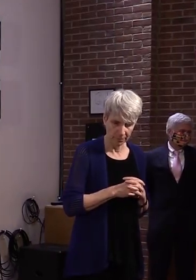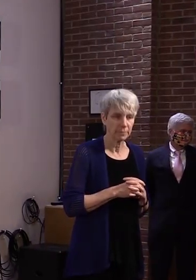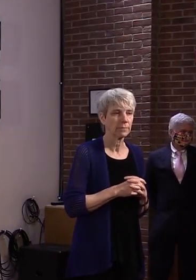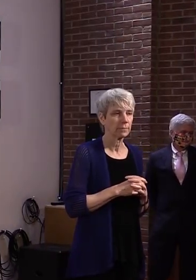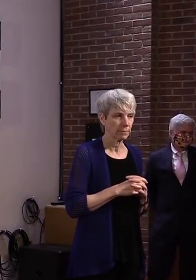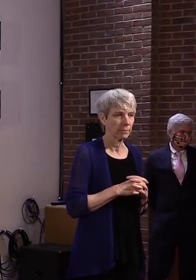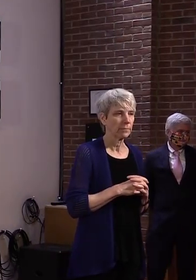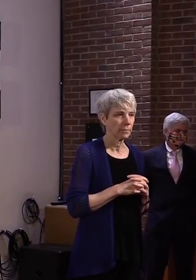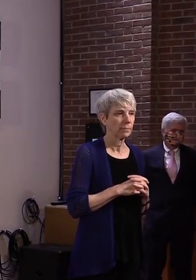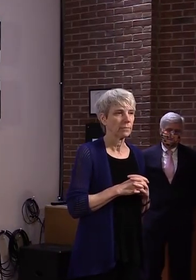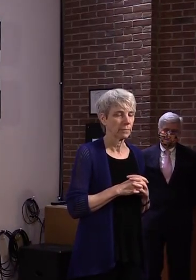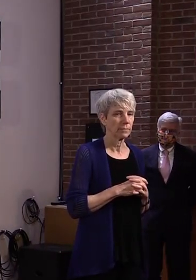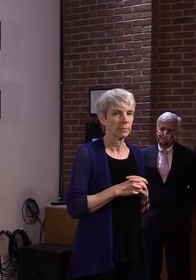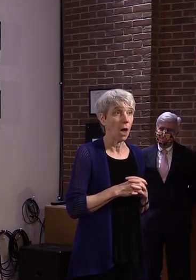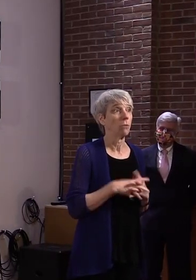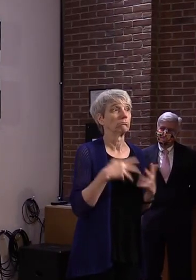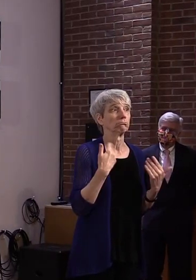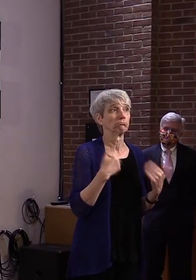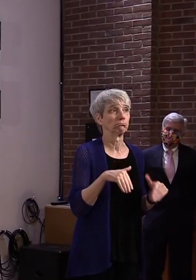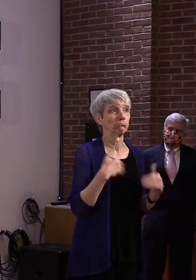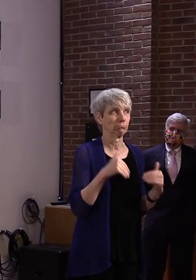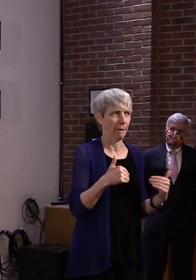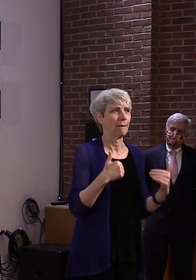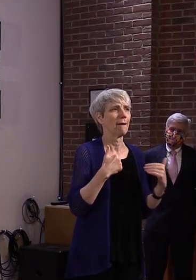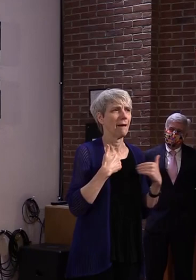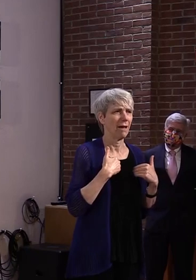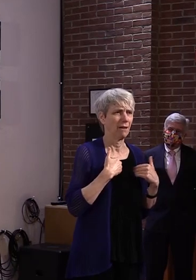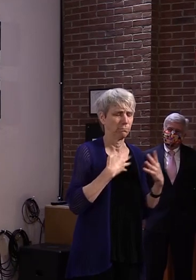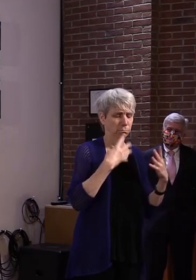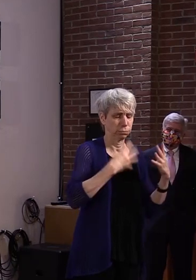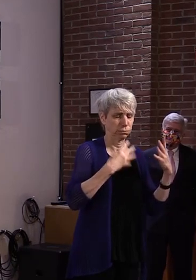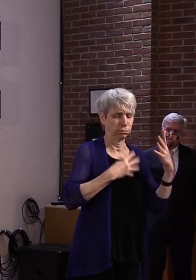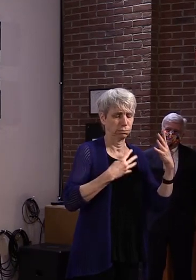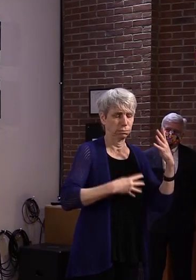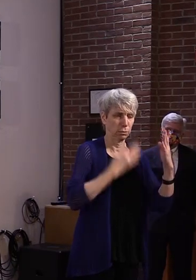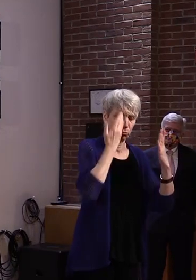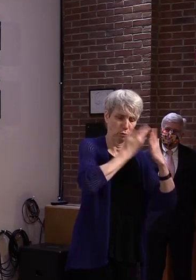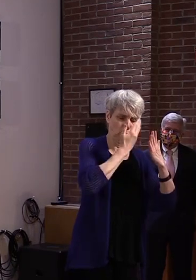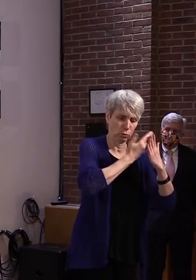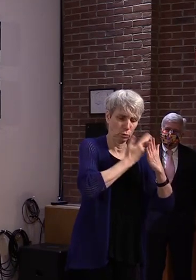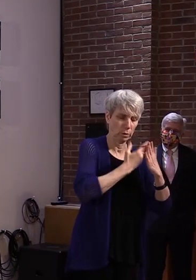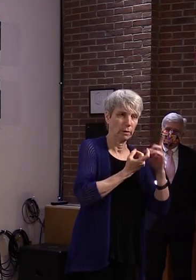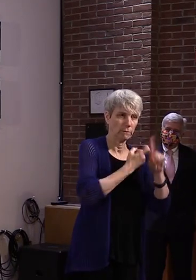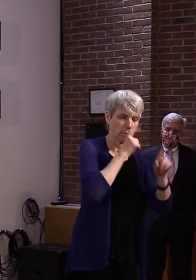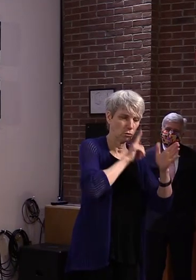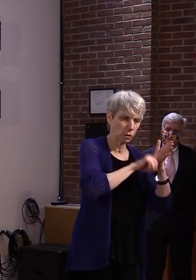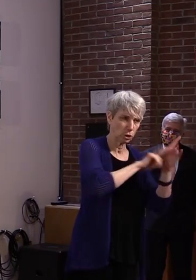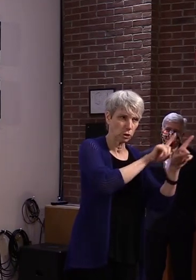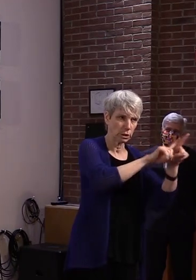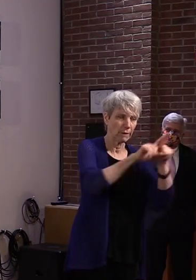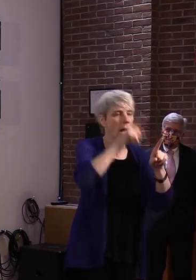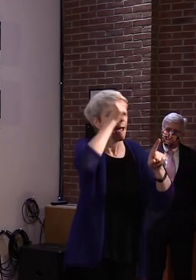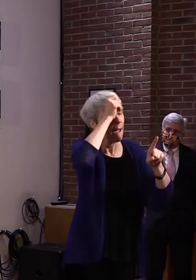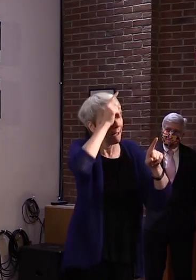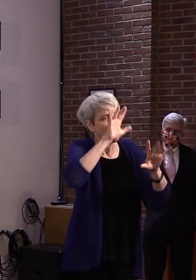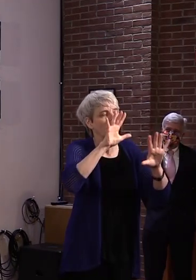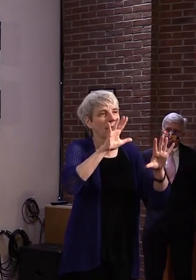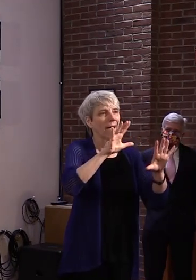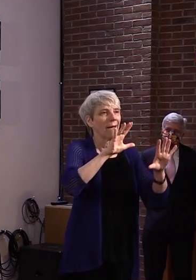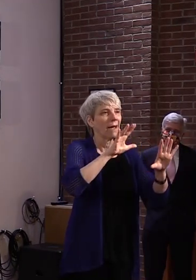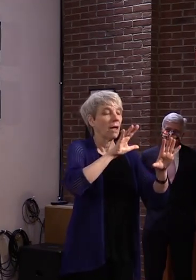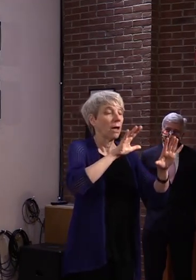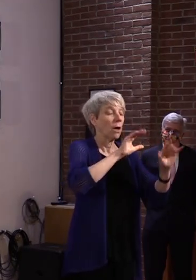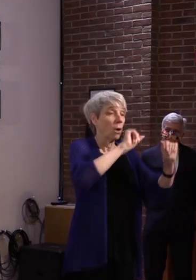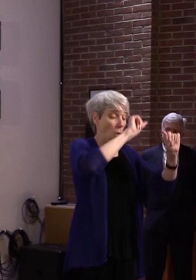So there's actually a wealth of published studies. They don't all agree, I have to be candid